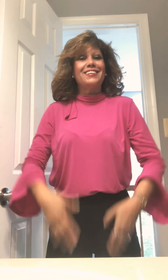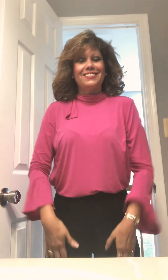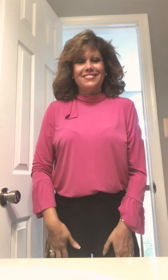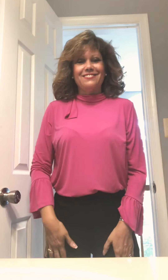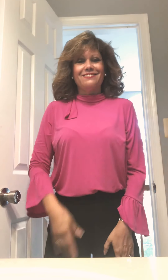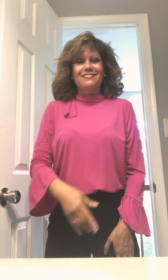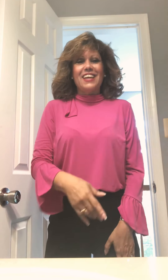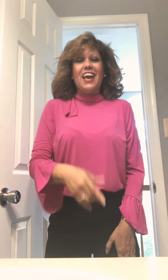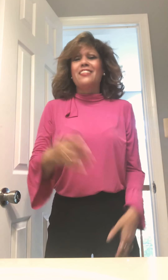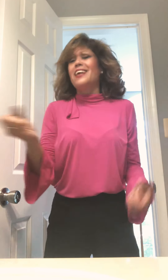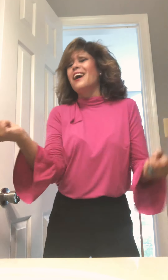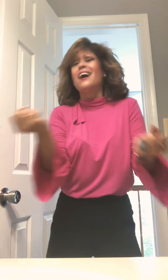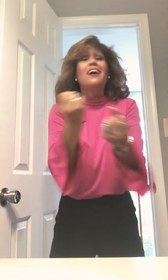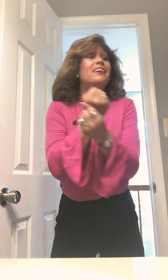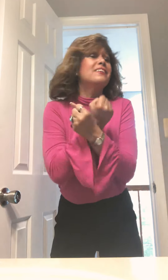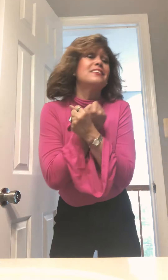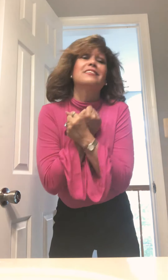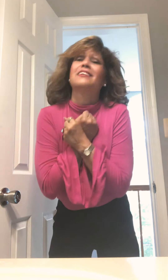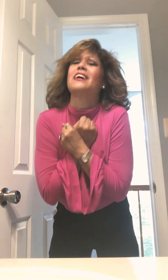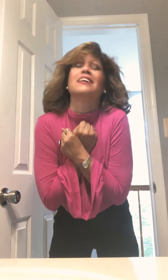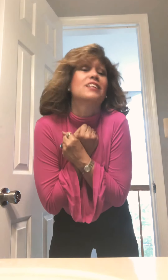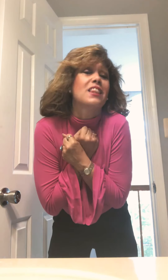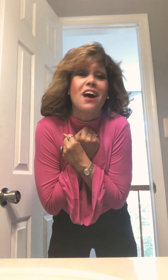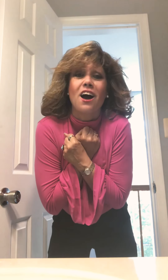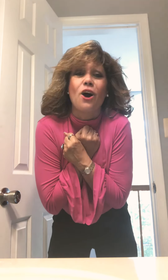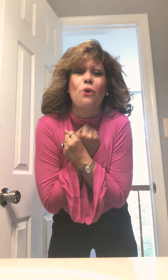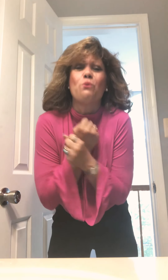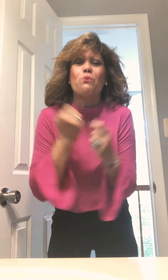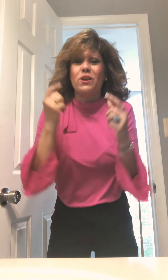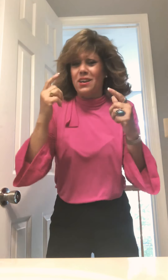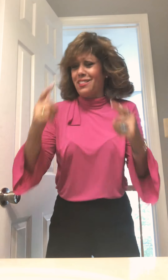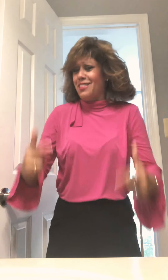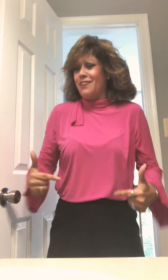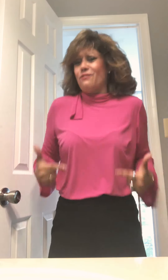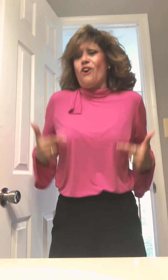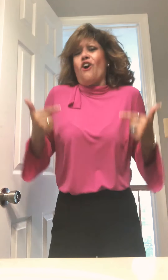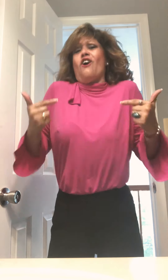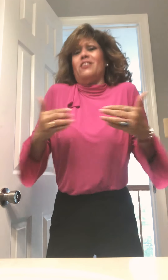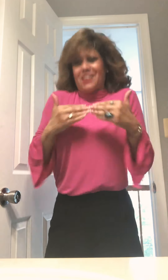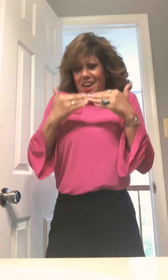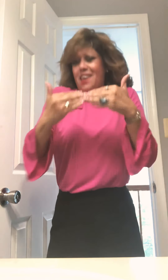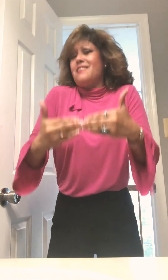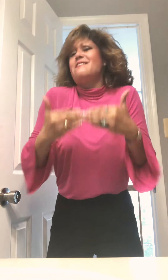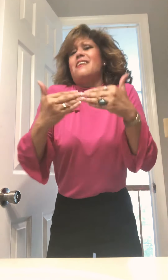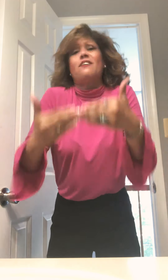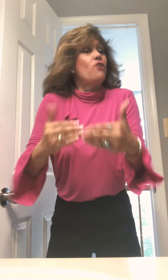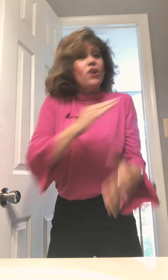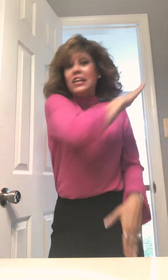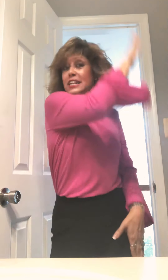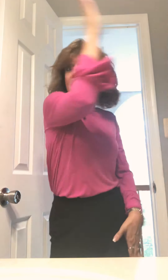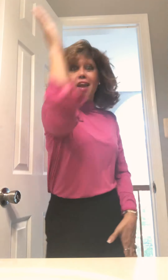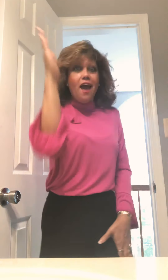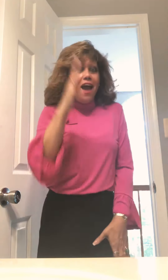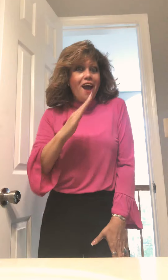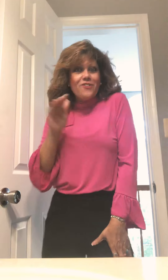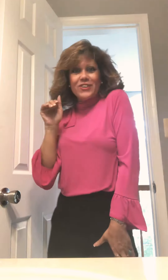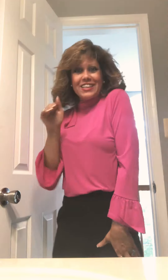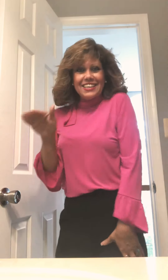And that love will live on And never leave